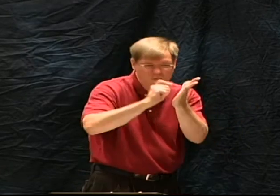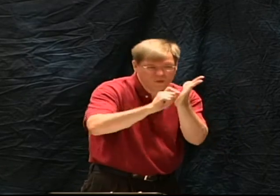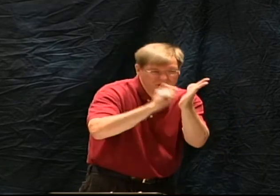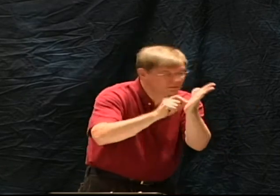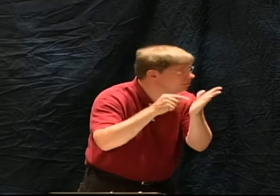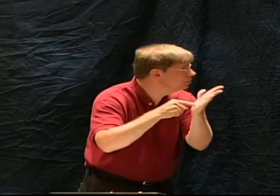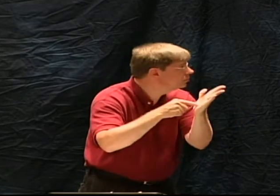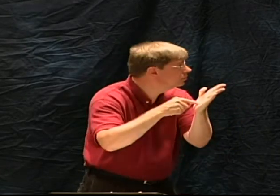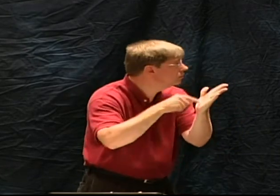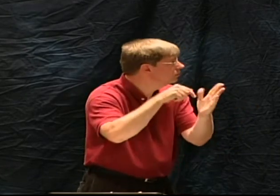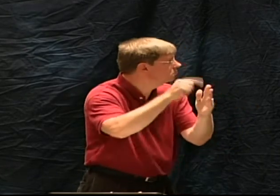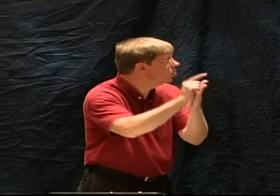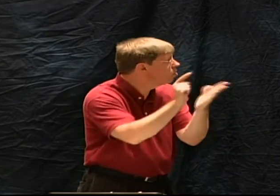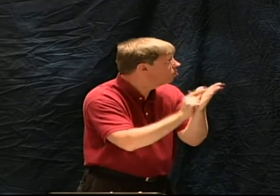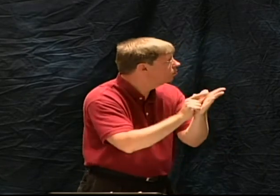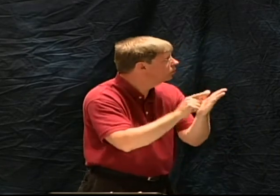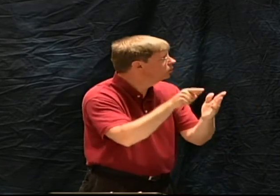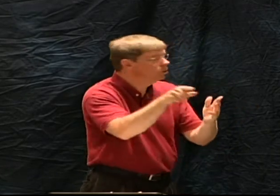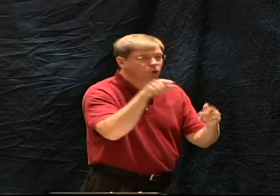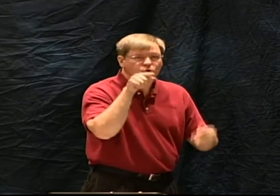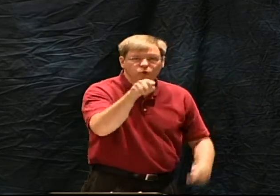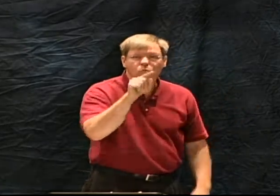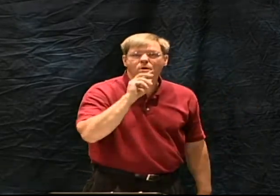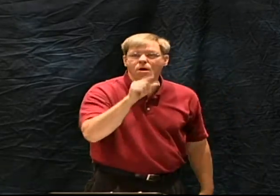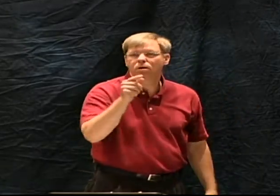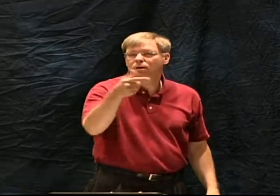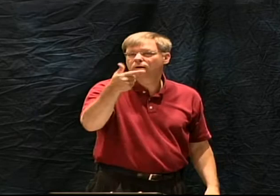their to their accusations